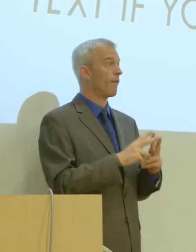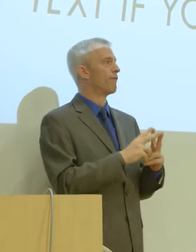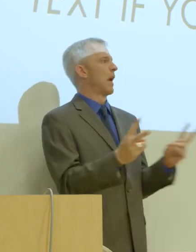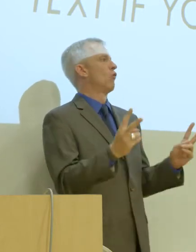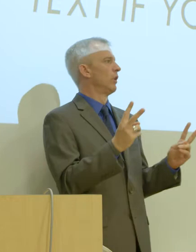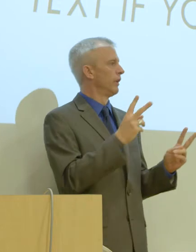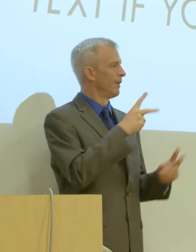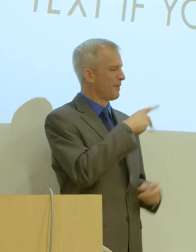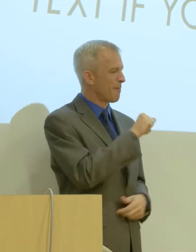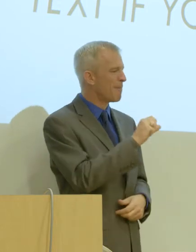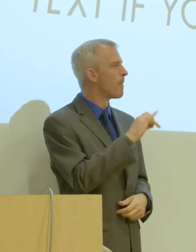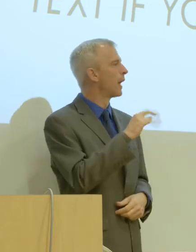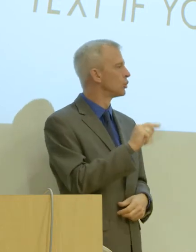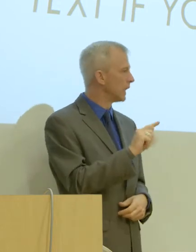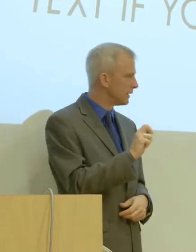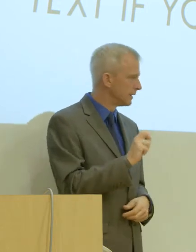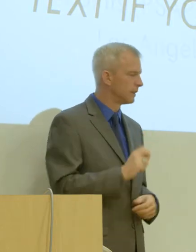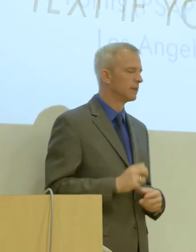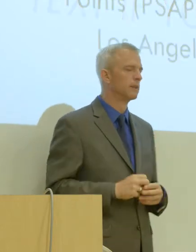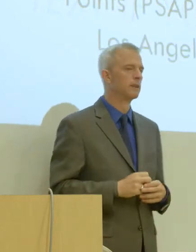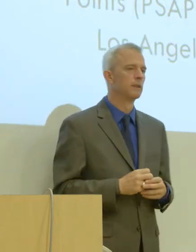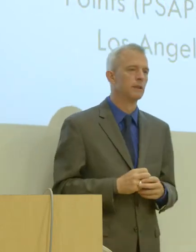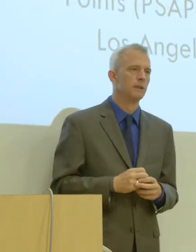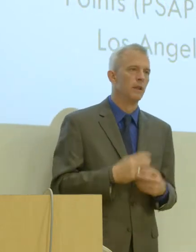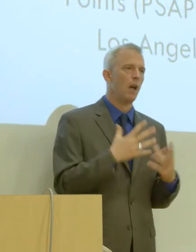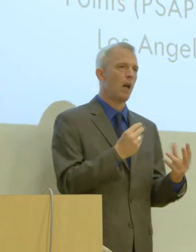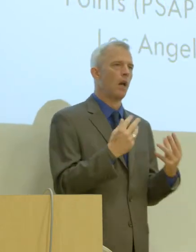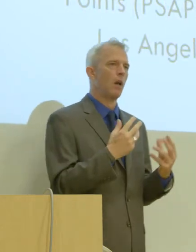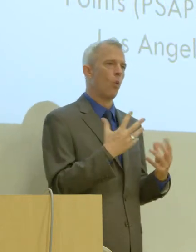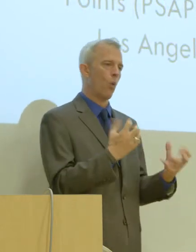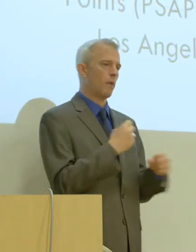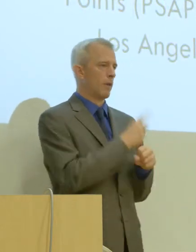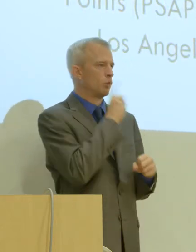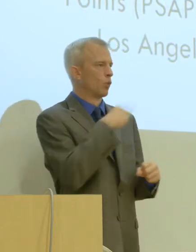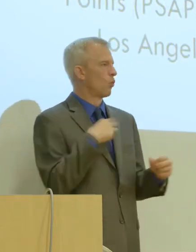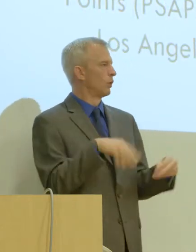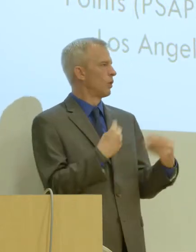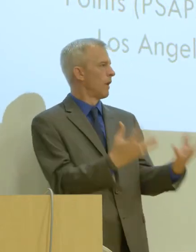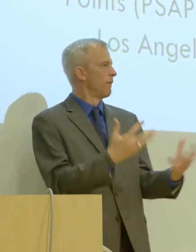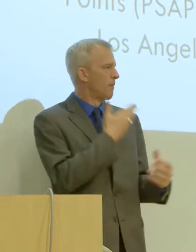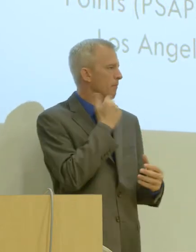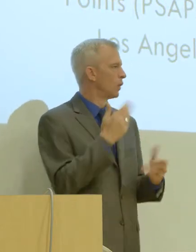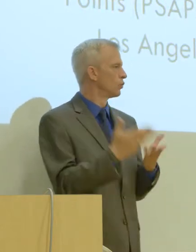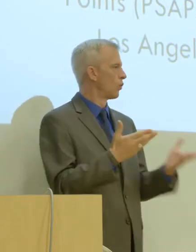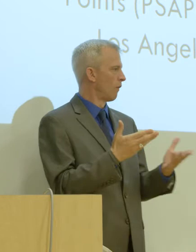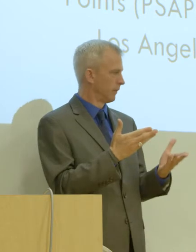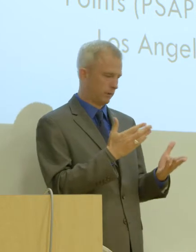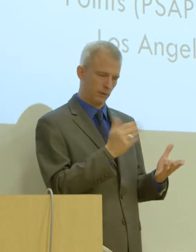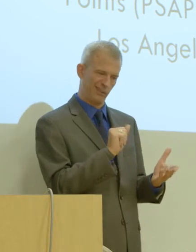and they want to make sure that we're delivering the best services at all time.